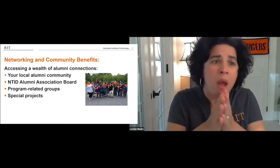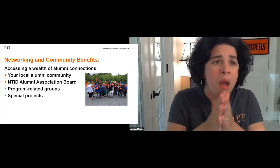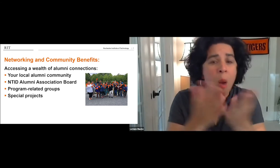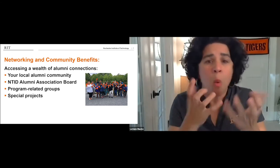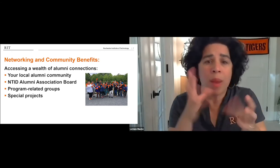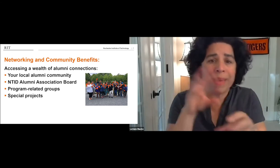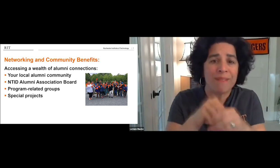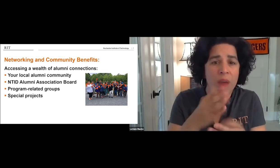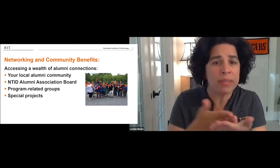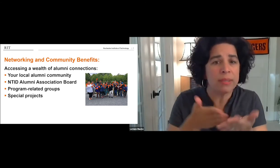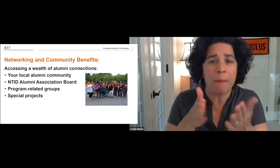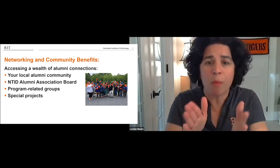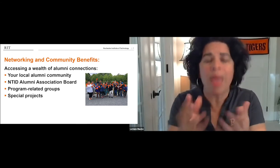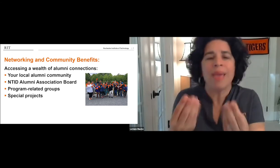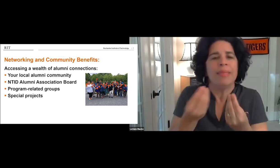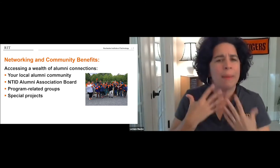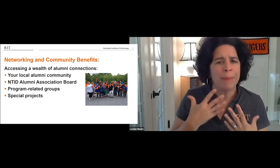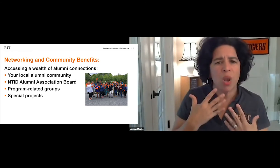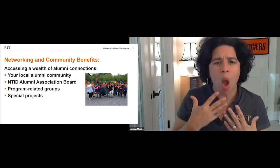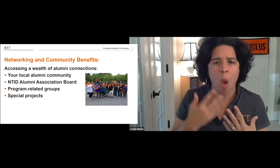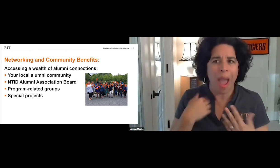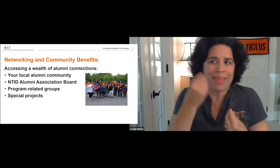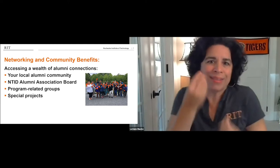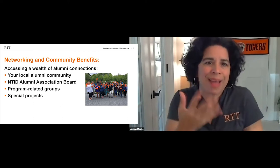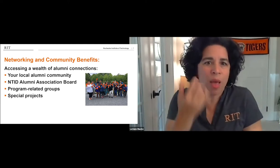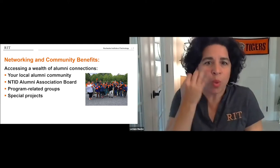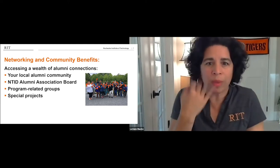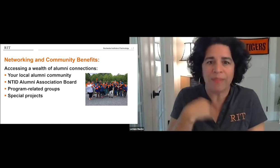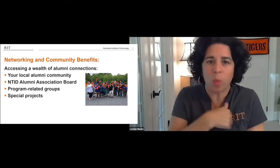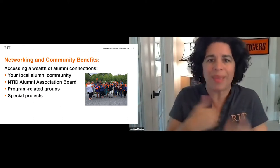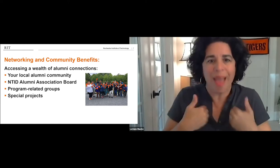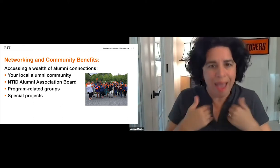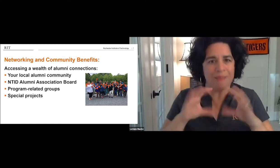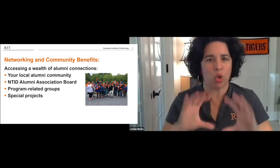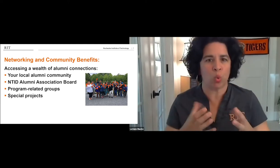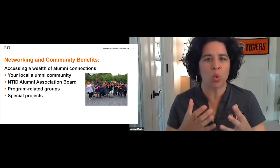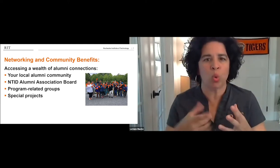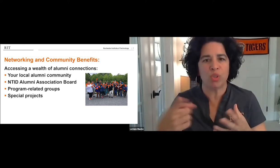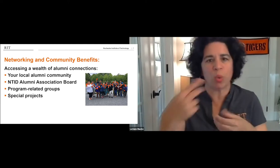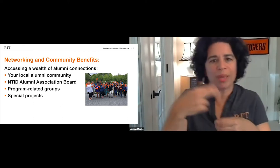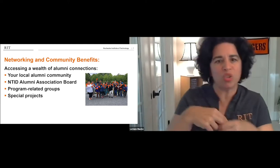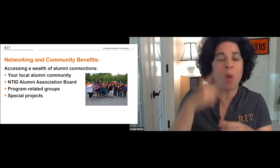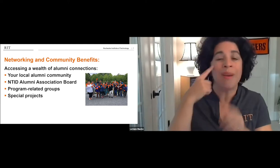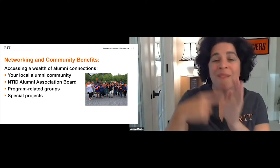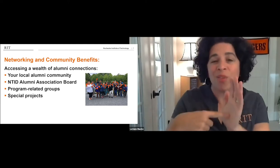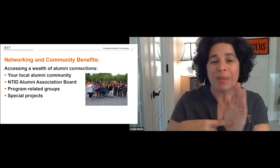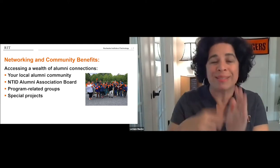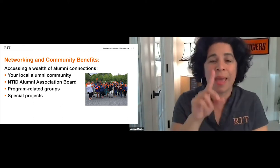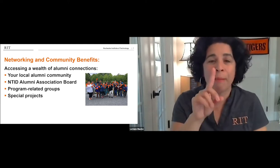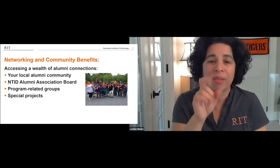have some special projects come up occasionally. If you want to get involved in any way, let me know and I can let you know if we have a group available